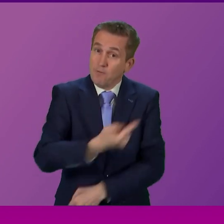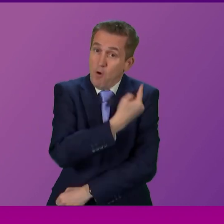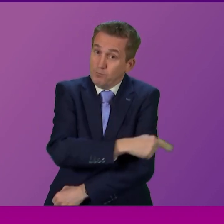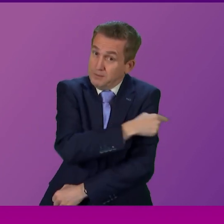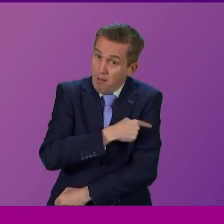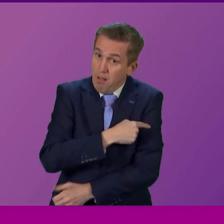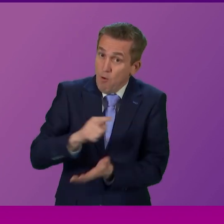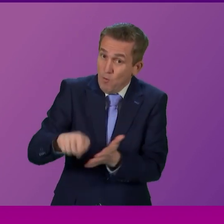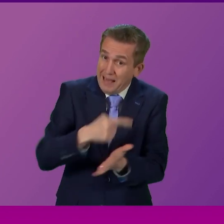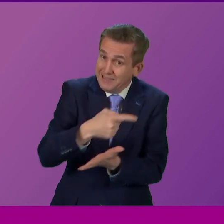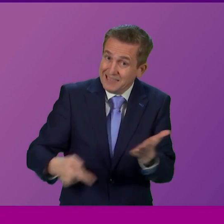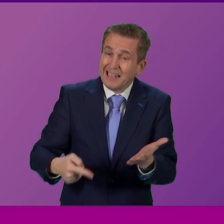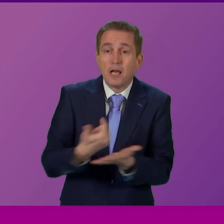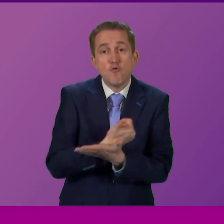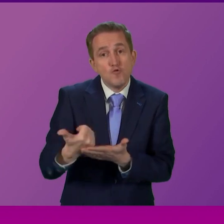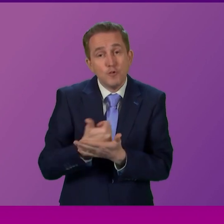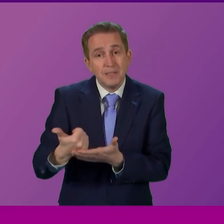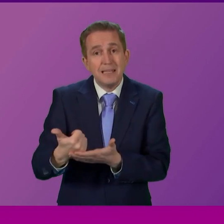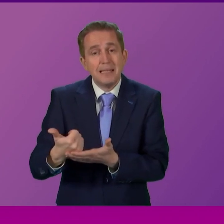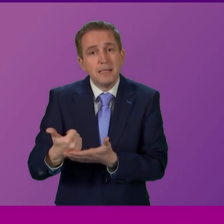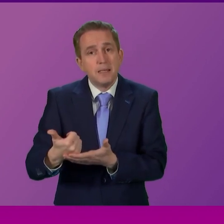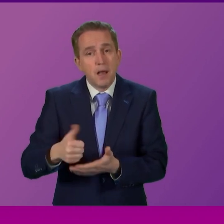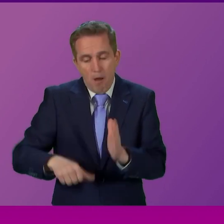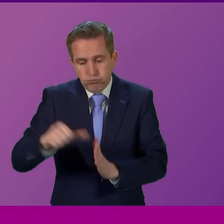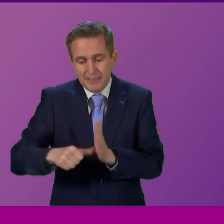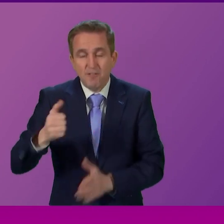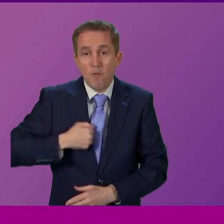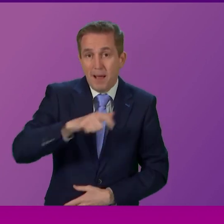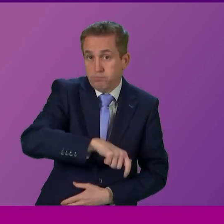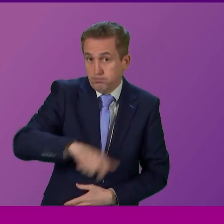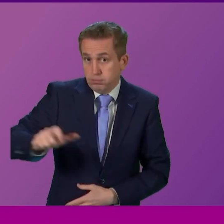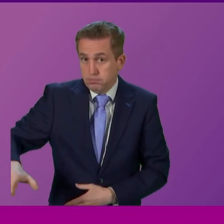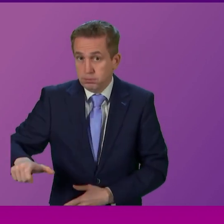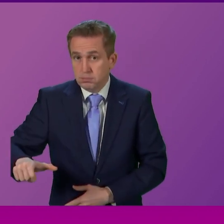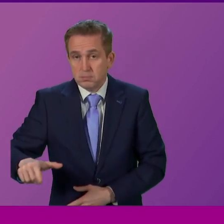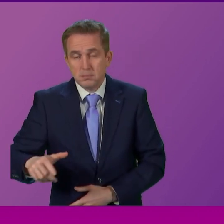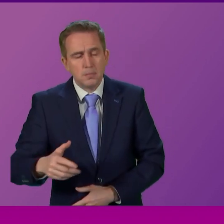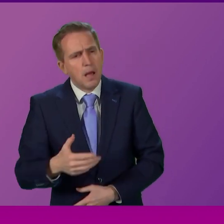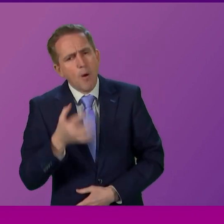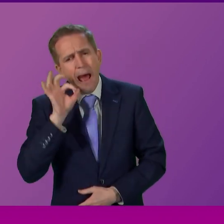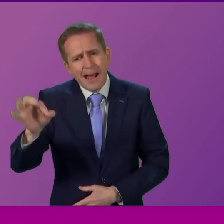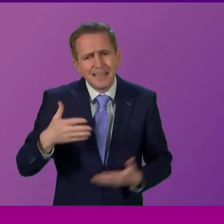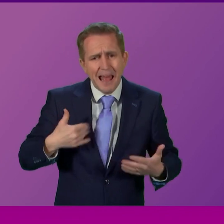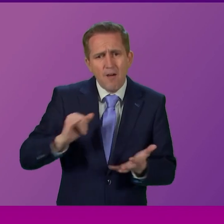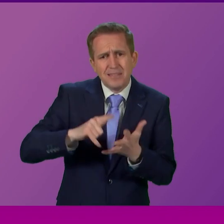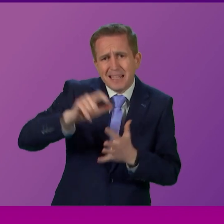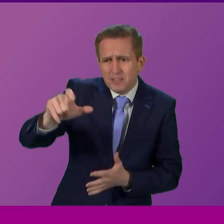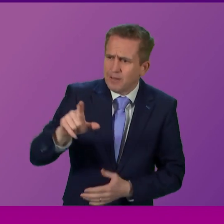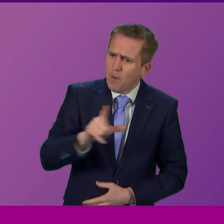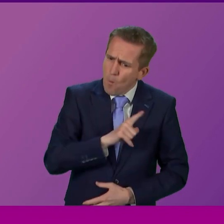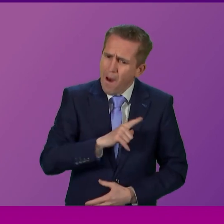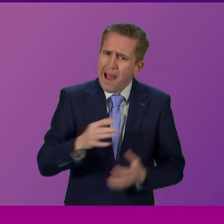cancelling routine operations to my constituents I'd like to know from the health secretary why the delay